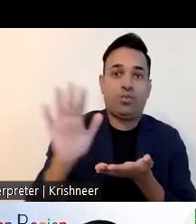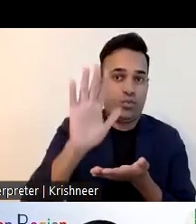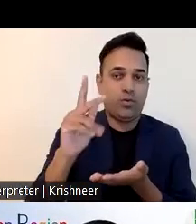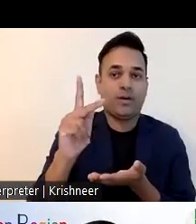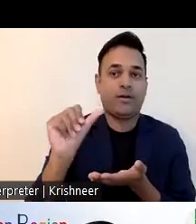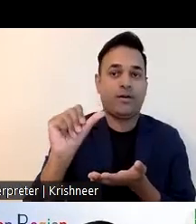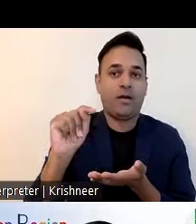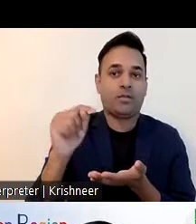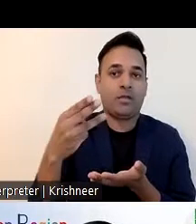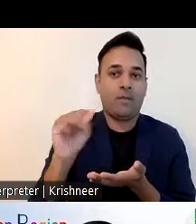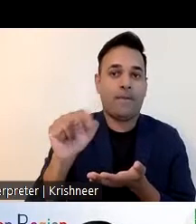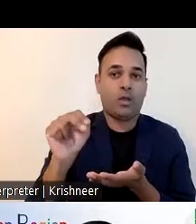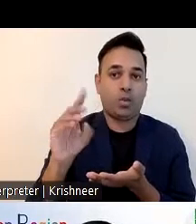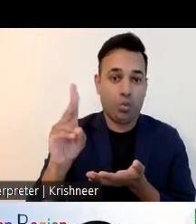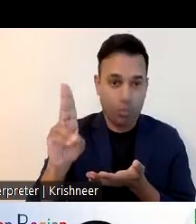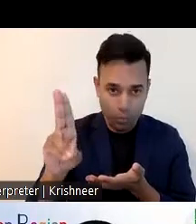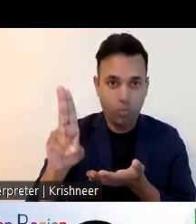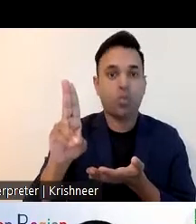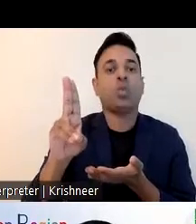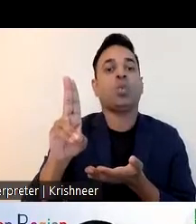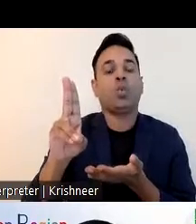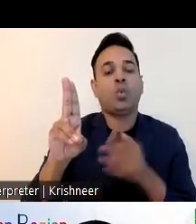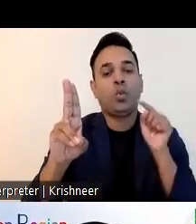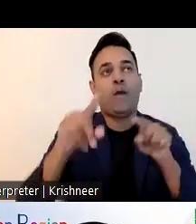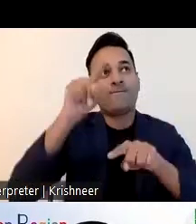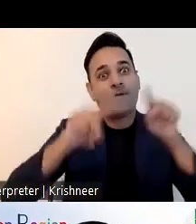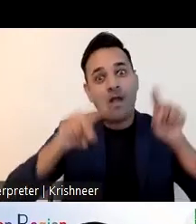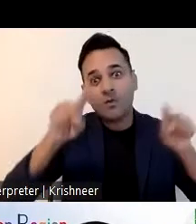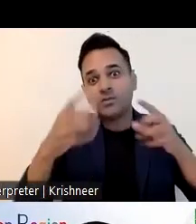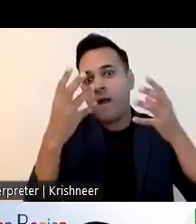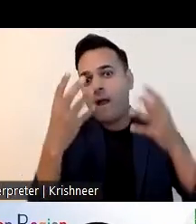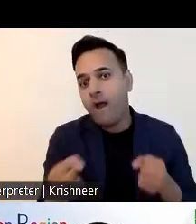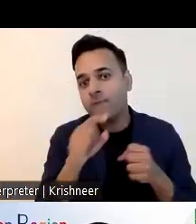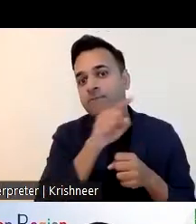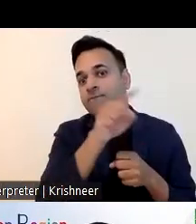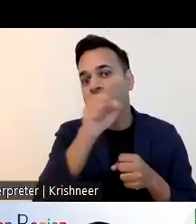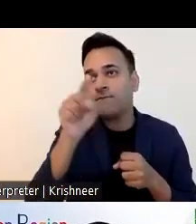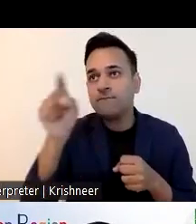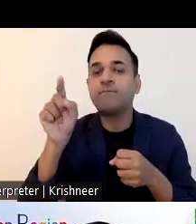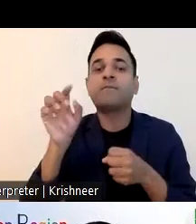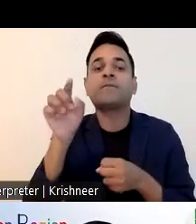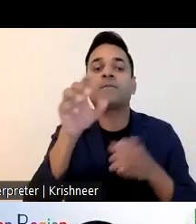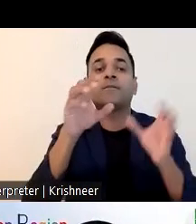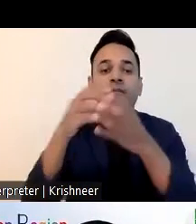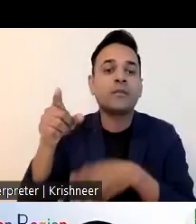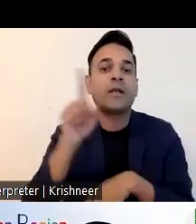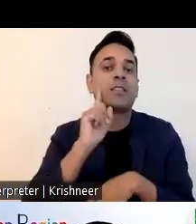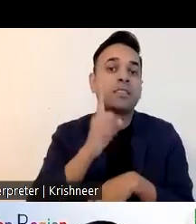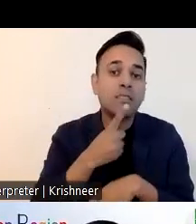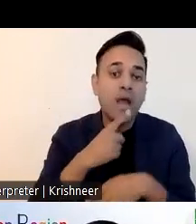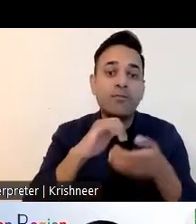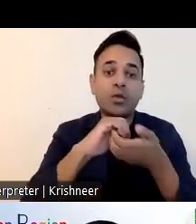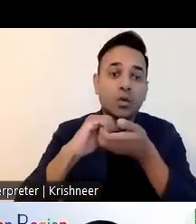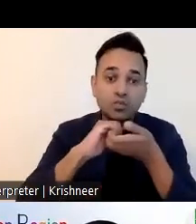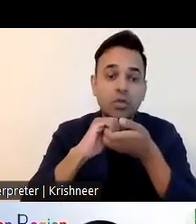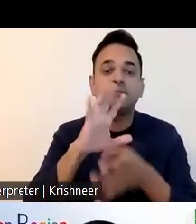person with disabilities enroll in job and make them self-employed and besides that uh we have local governments